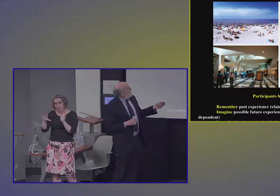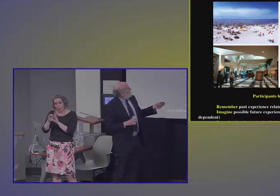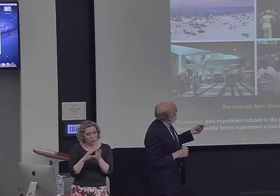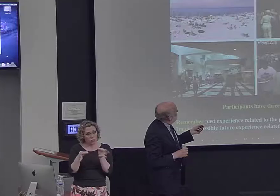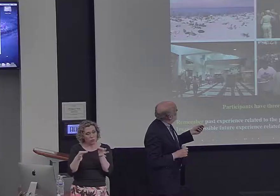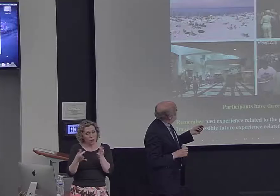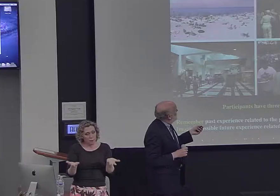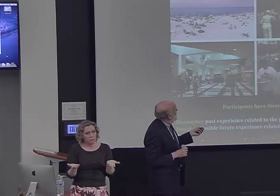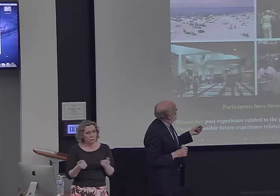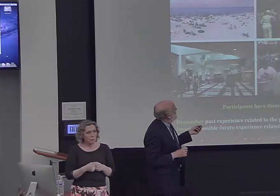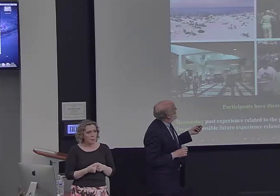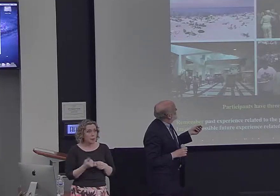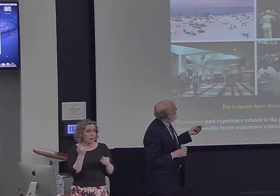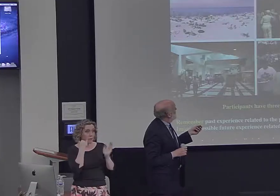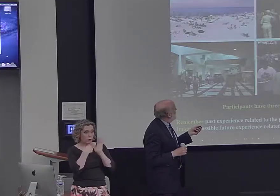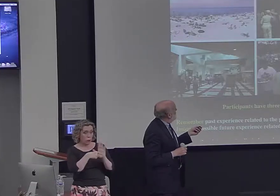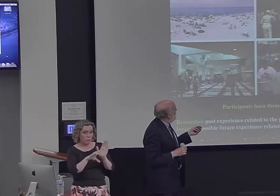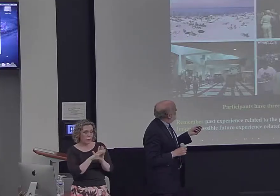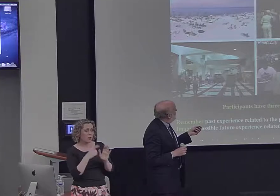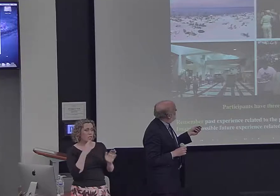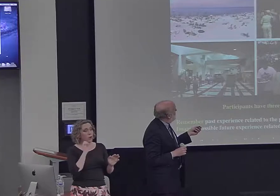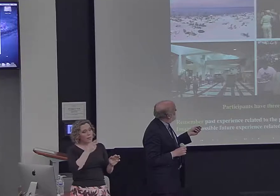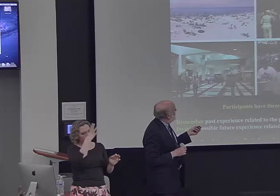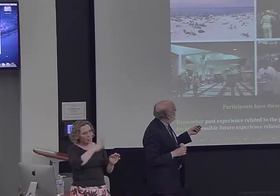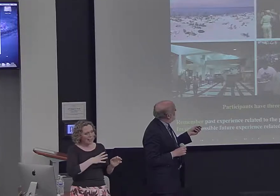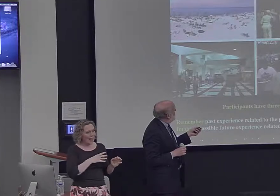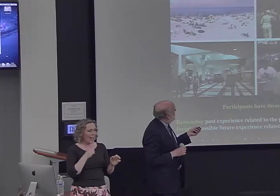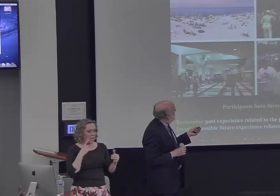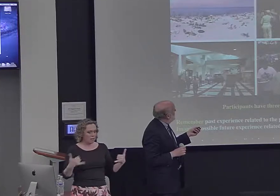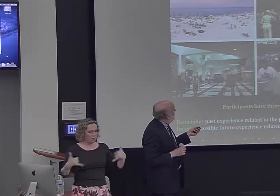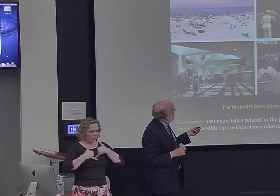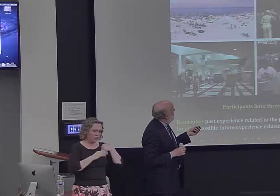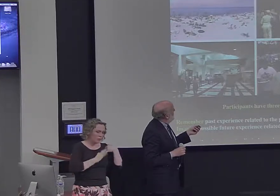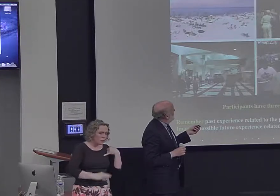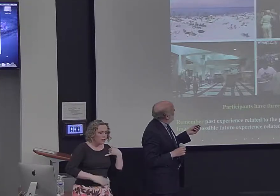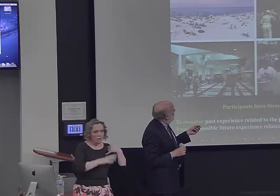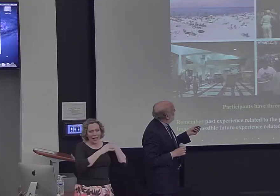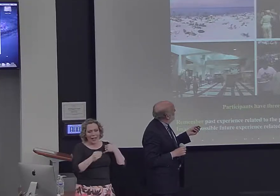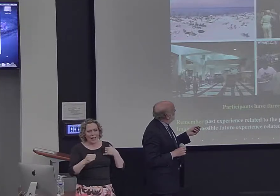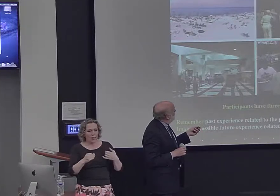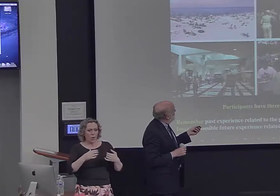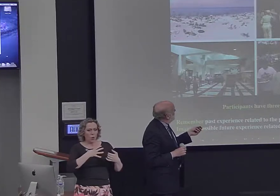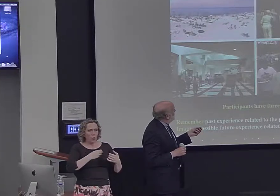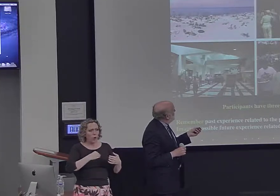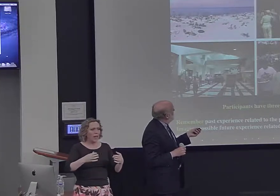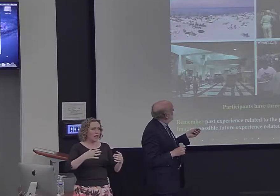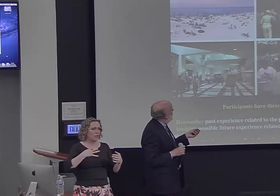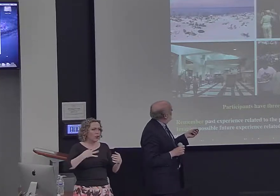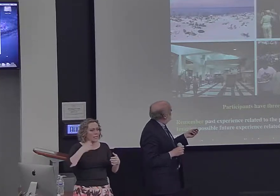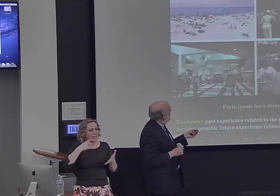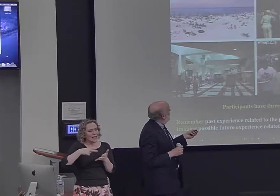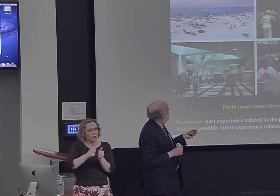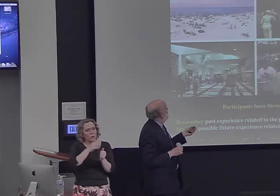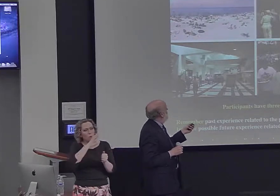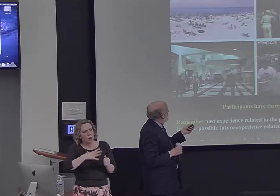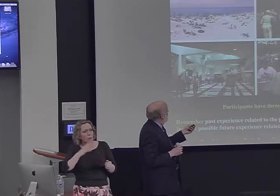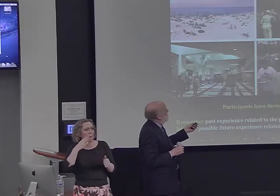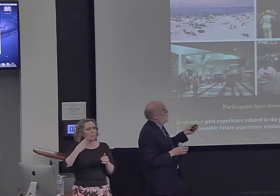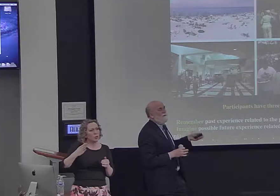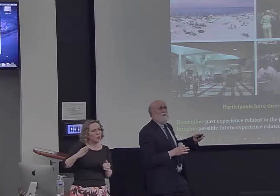show you this picture, you might say, well, there's a guy in a sport jacket and a white shirt and he's dancing with a woman in blue and there's another couple over here.